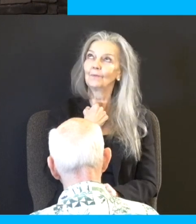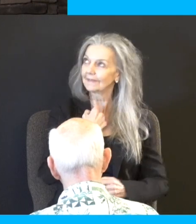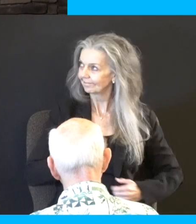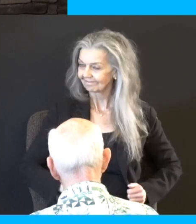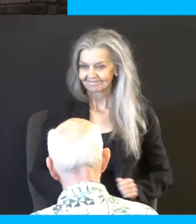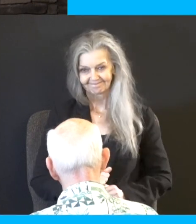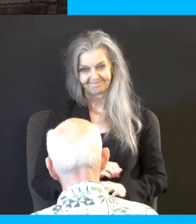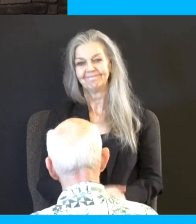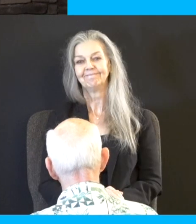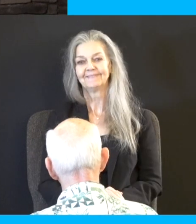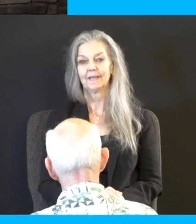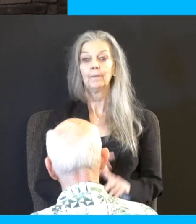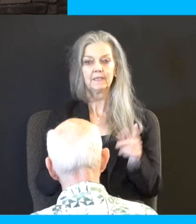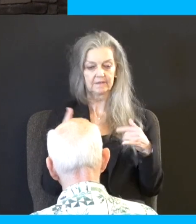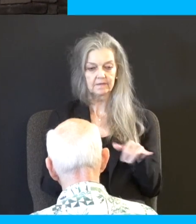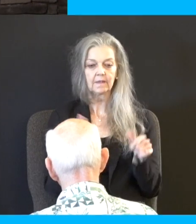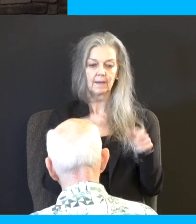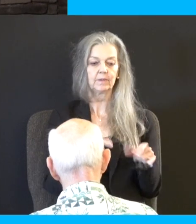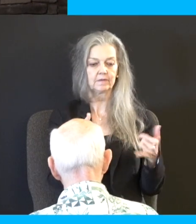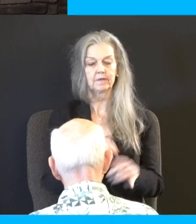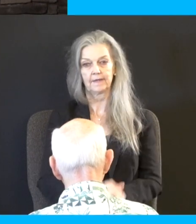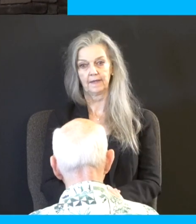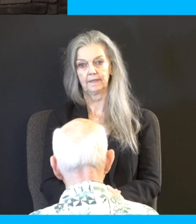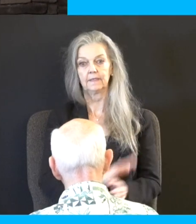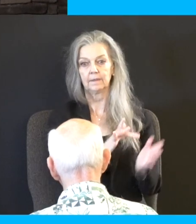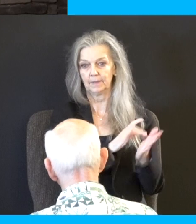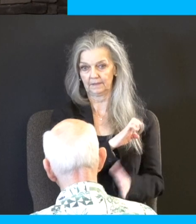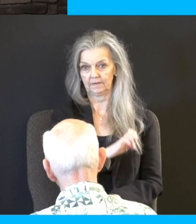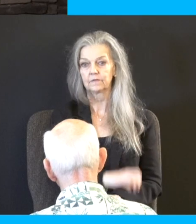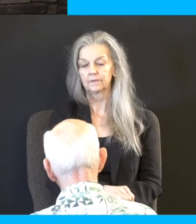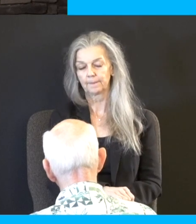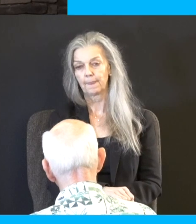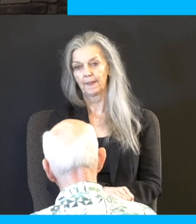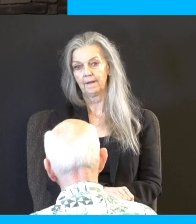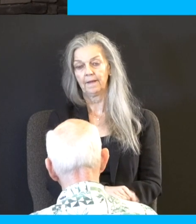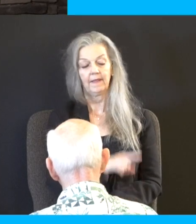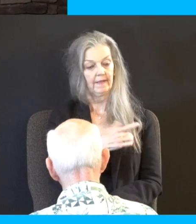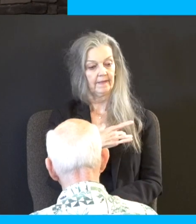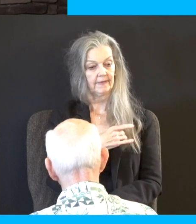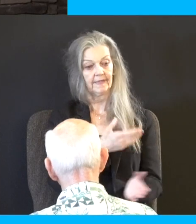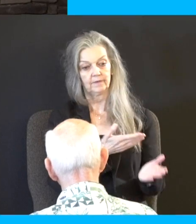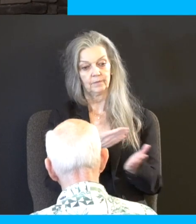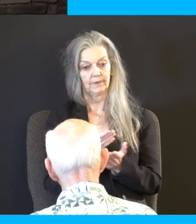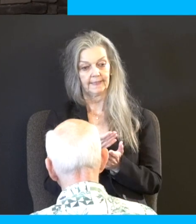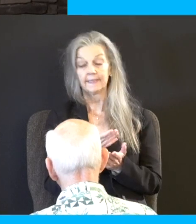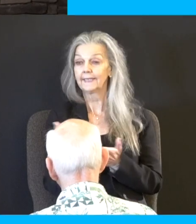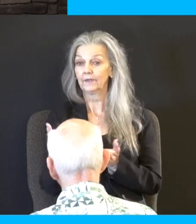It still goes on in the Middle East. They'd like to bring it here, two groups, the Mormons and the Muslims.